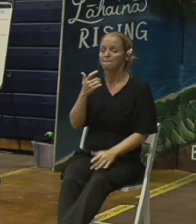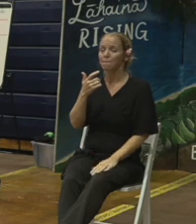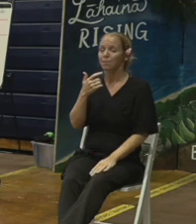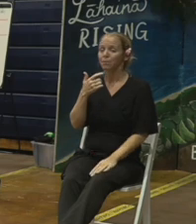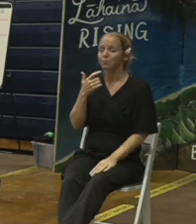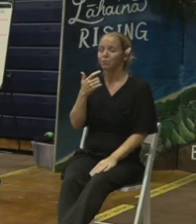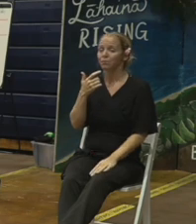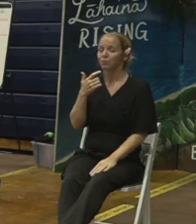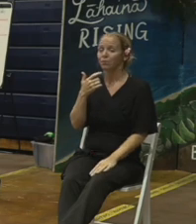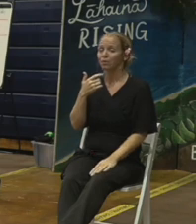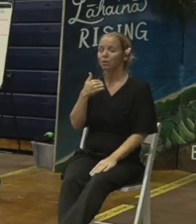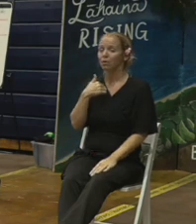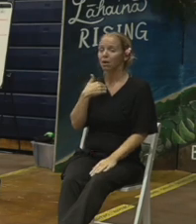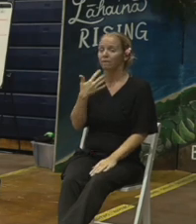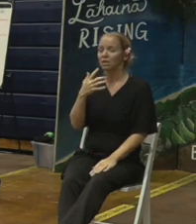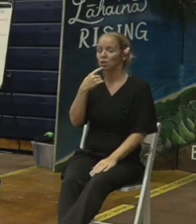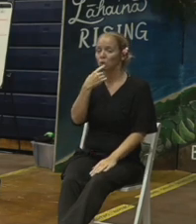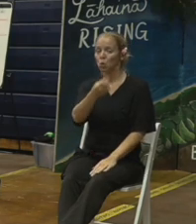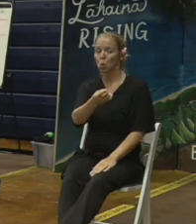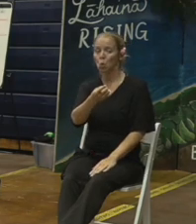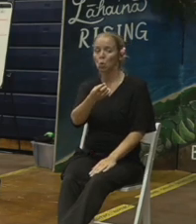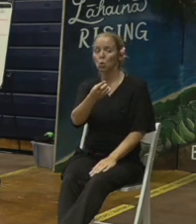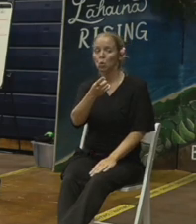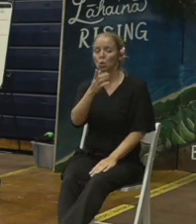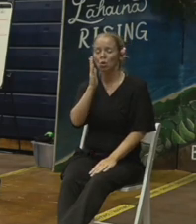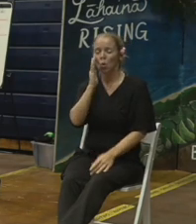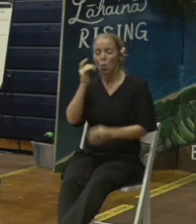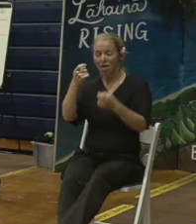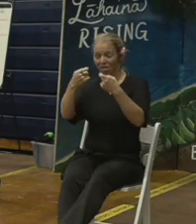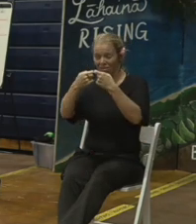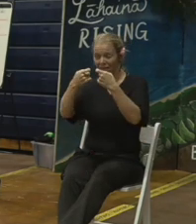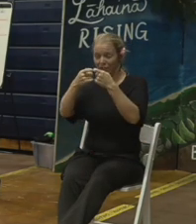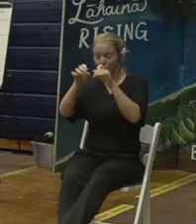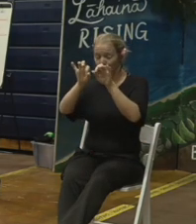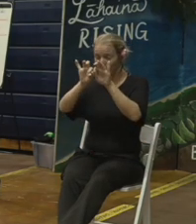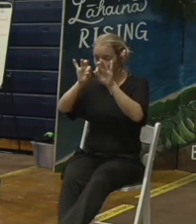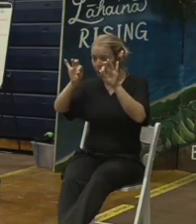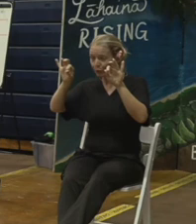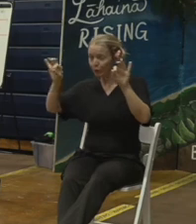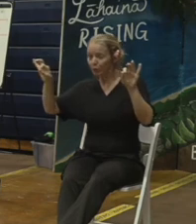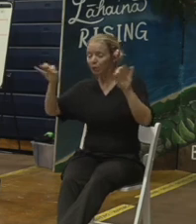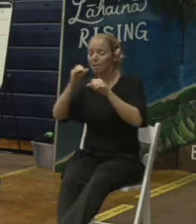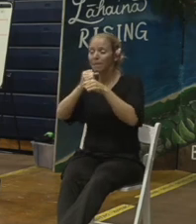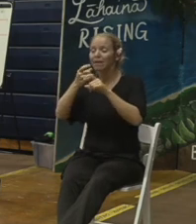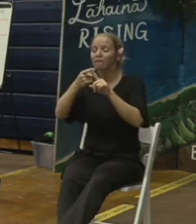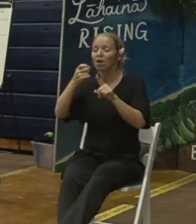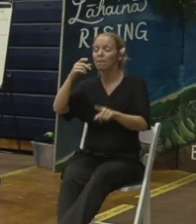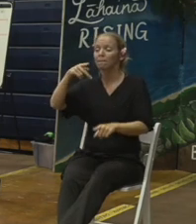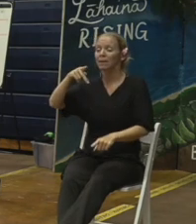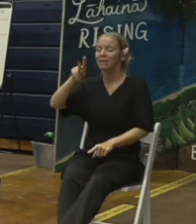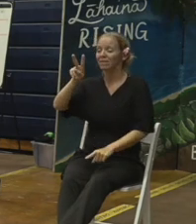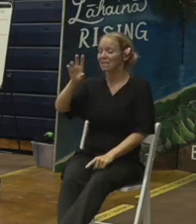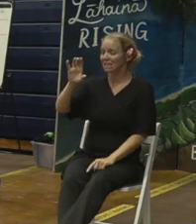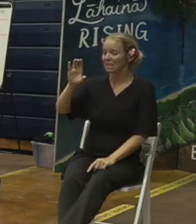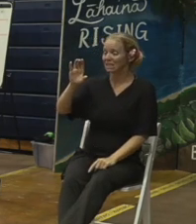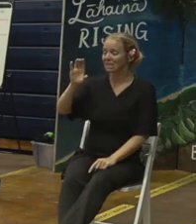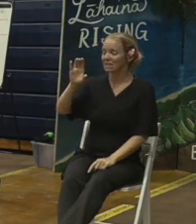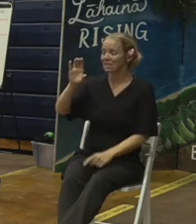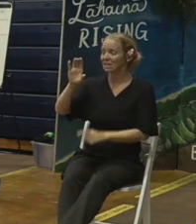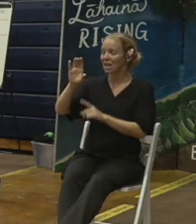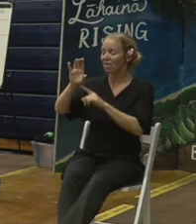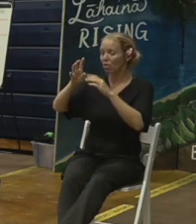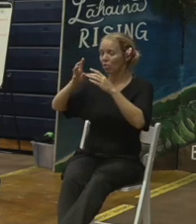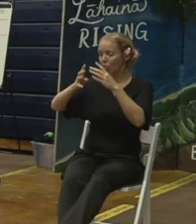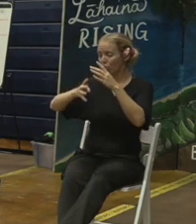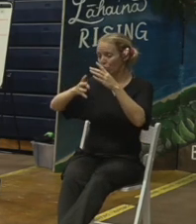them that the sheathing on the electrical and cable lines was made out of PVC and that it's dripped onto the concrete